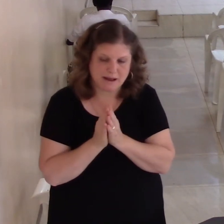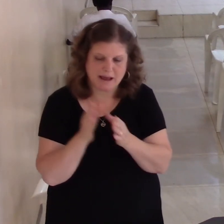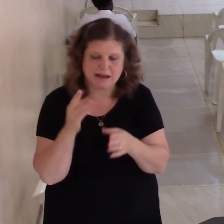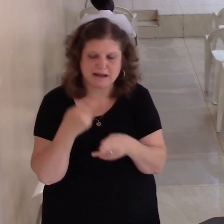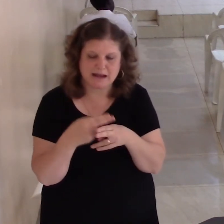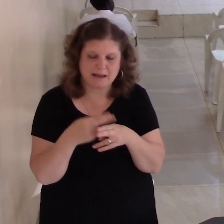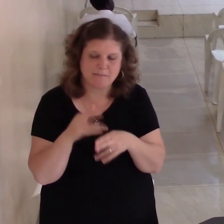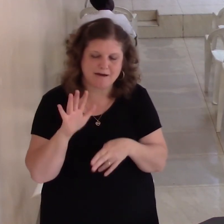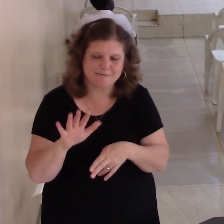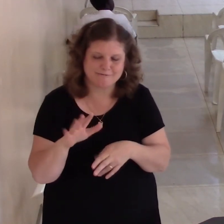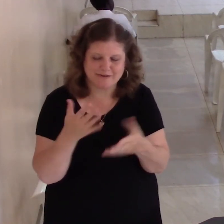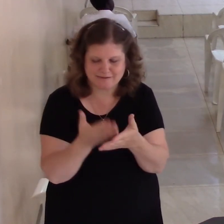things about you're thankful.